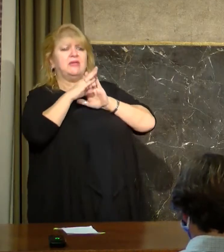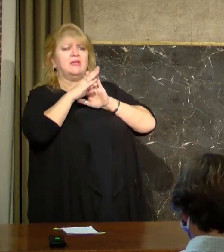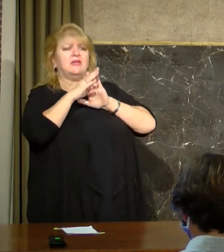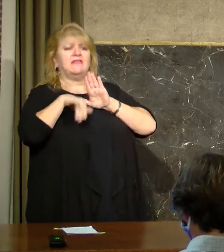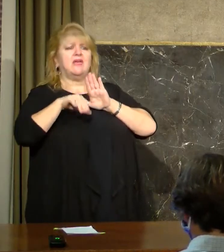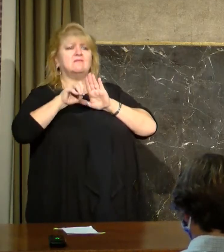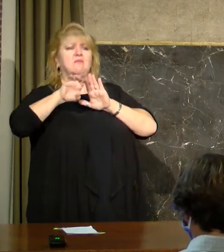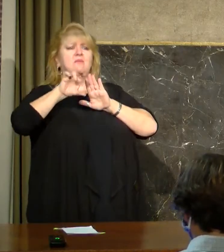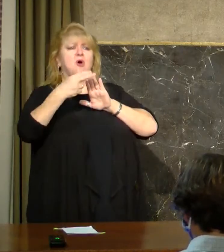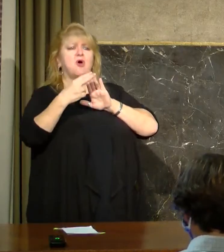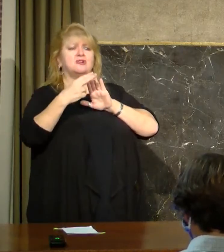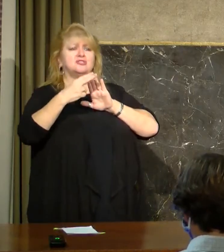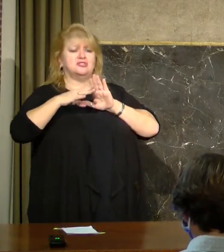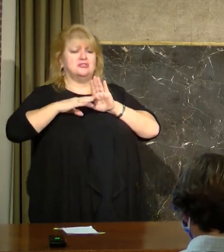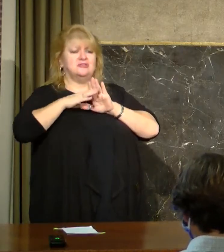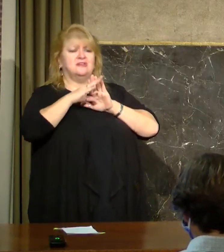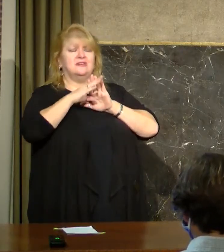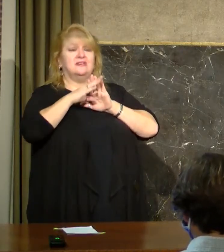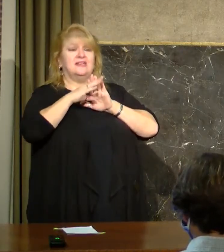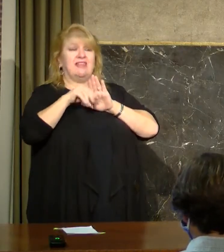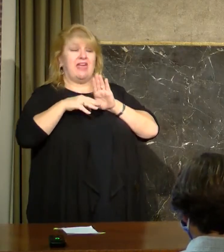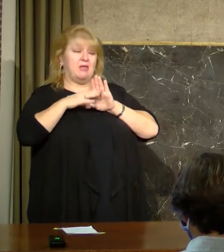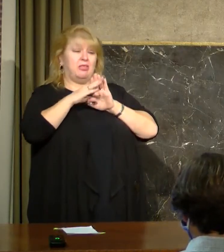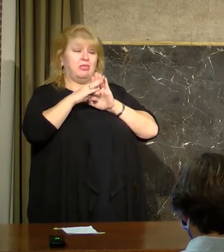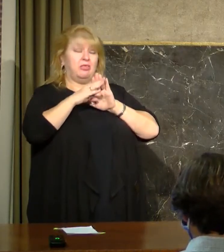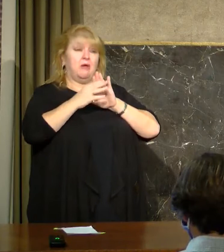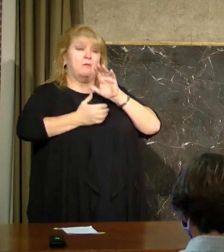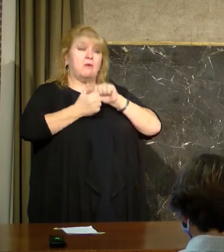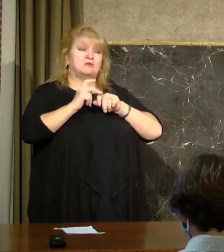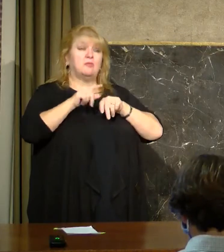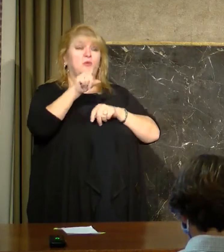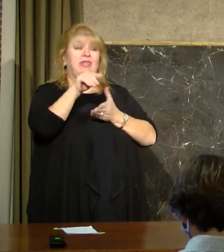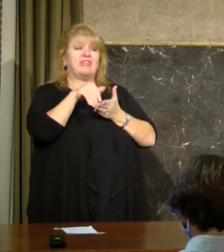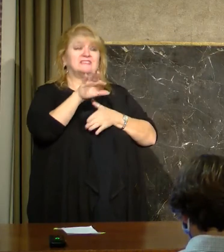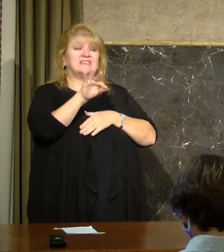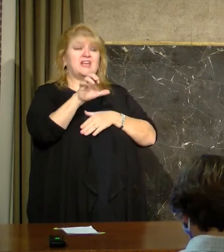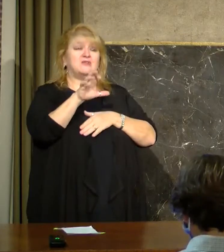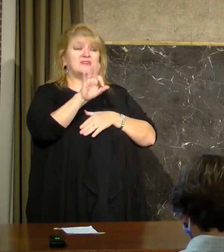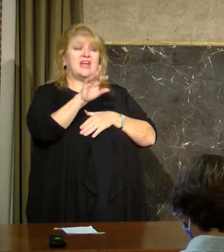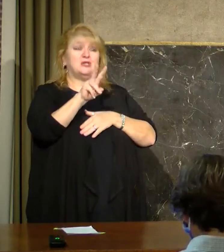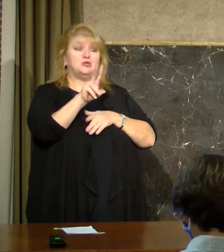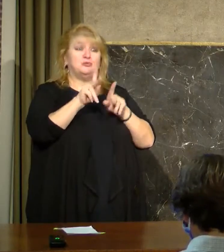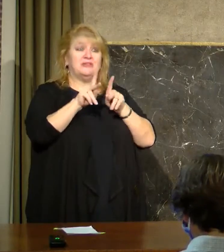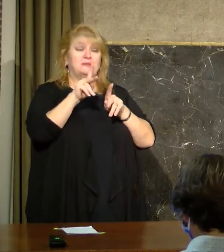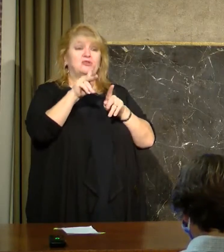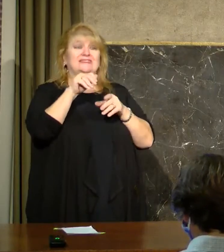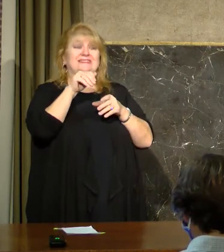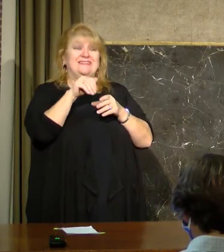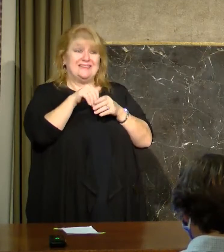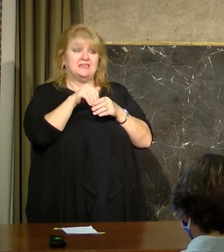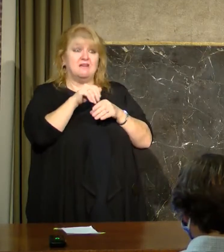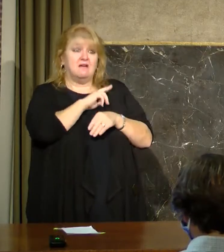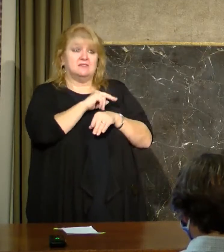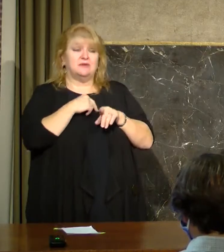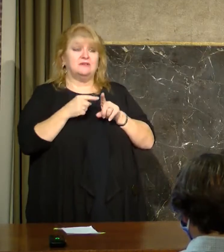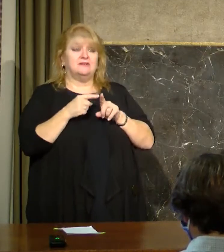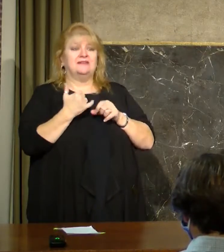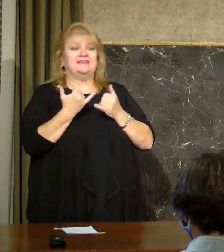during the March-April time period. That first real surge, we had 1,992 COVID in patients